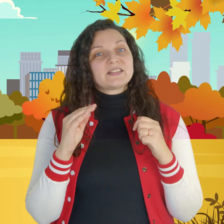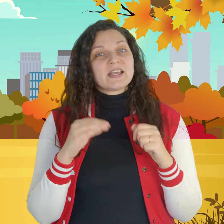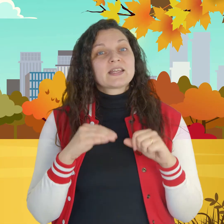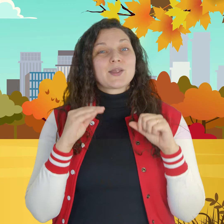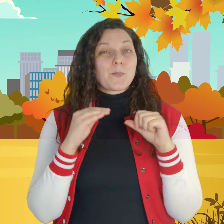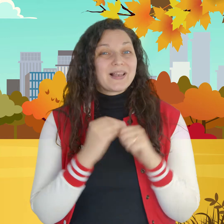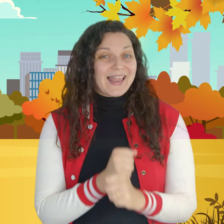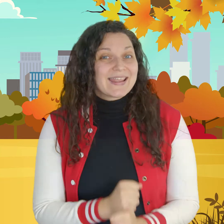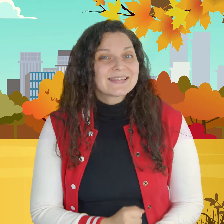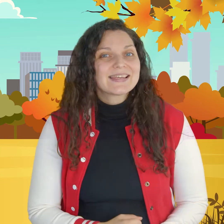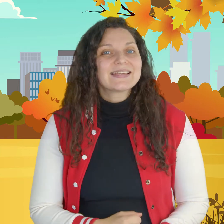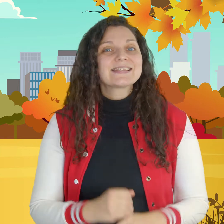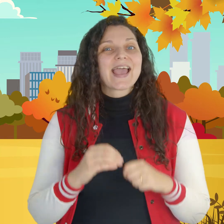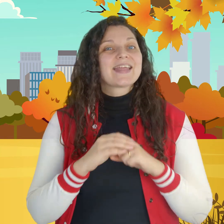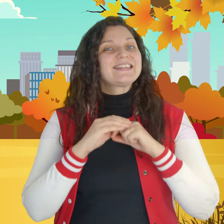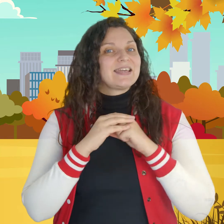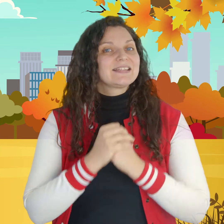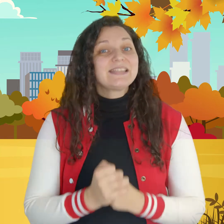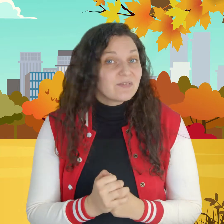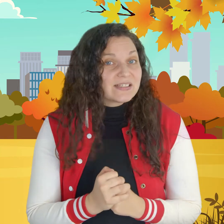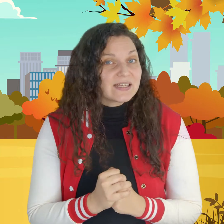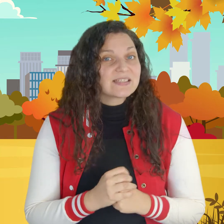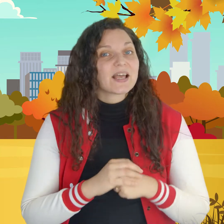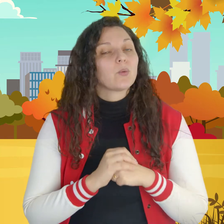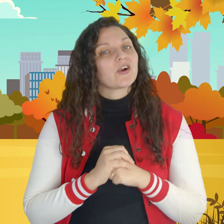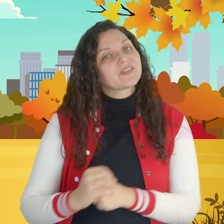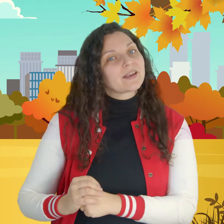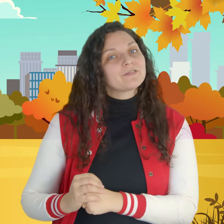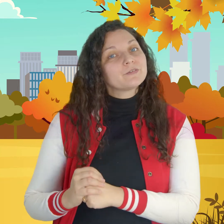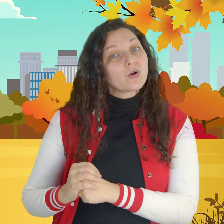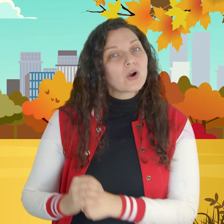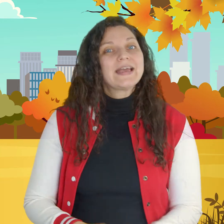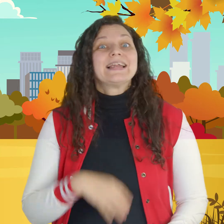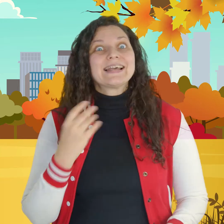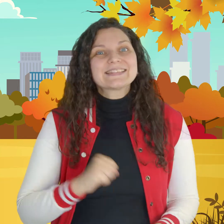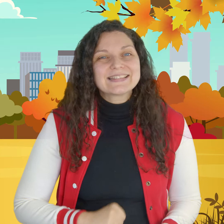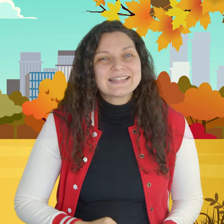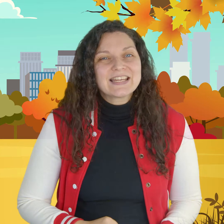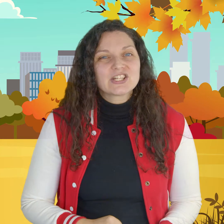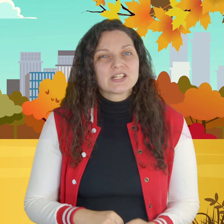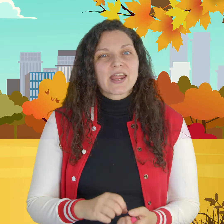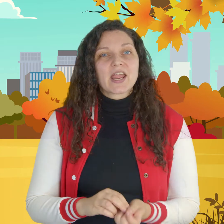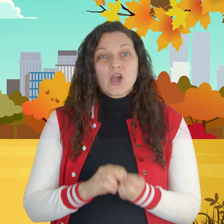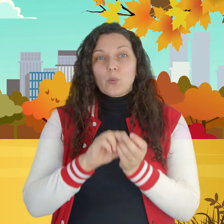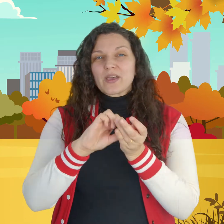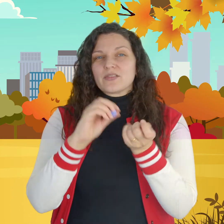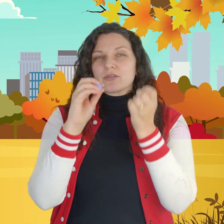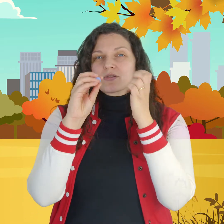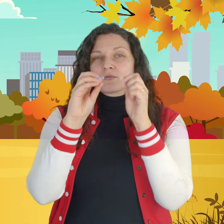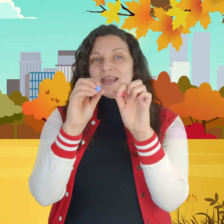seen the places and the activities that we are thankful for let's continue today with the three